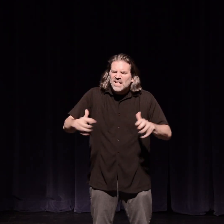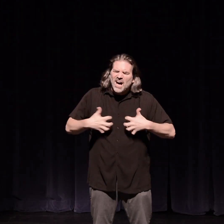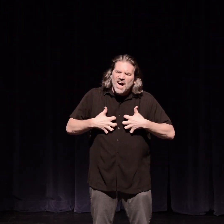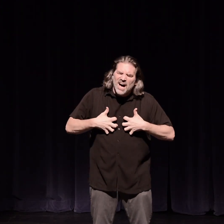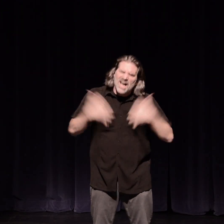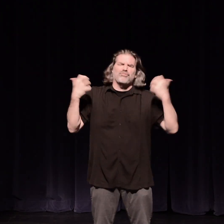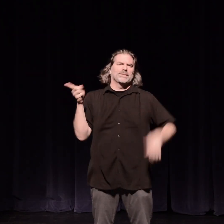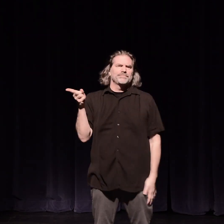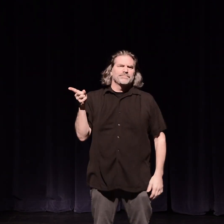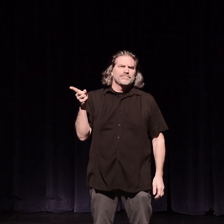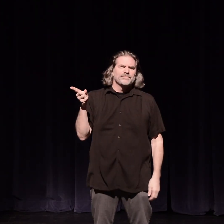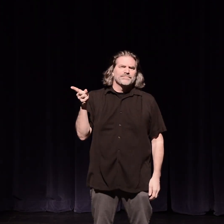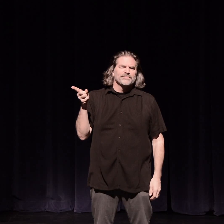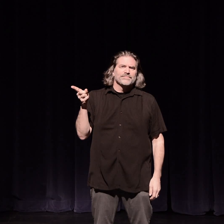and he's still angry.